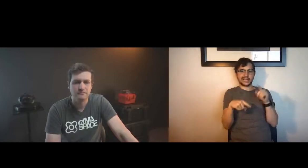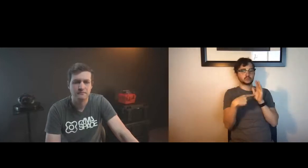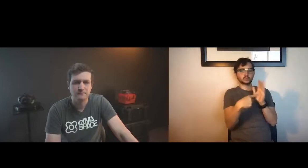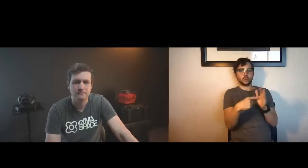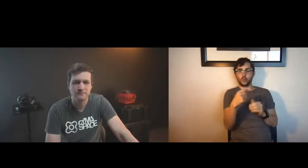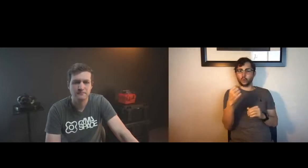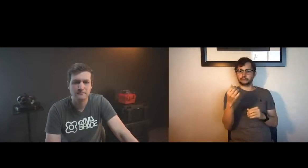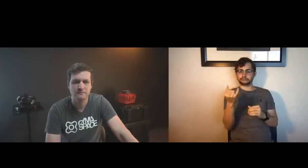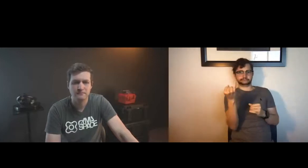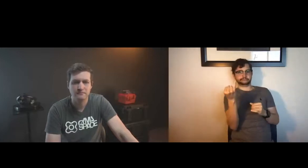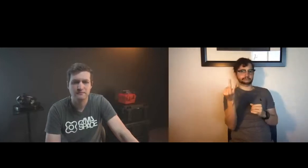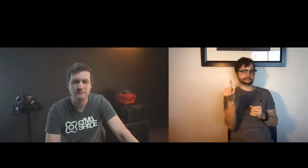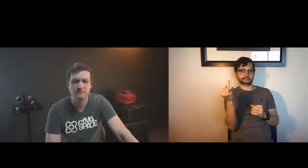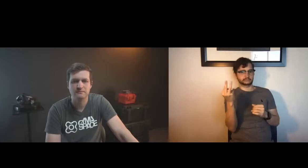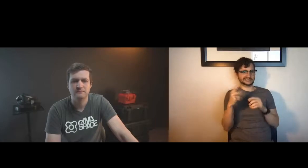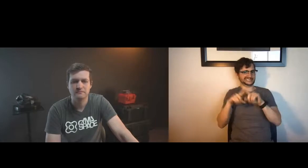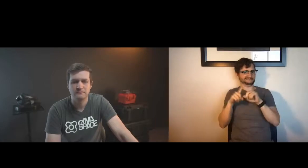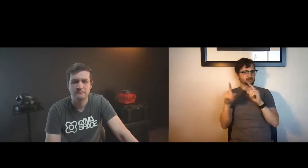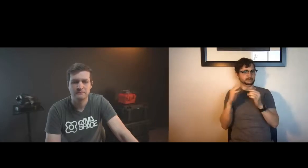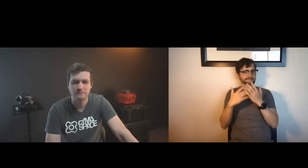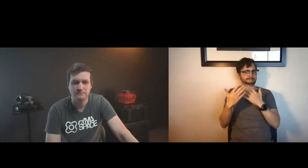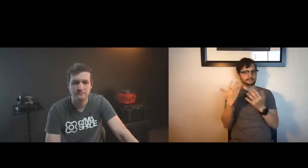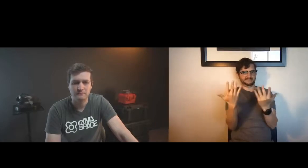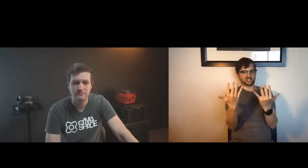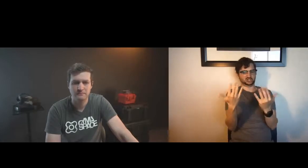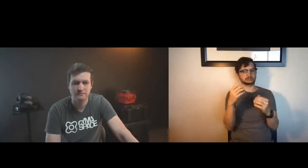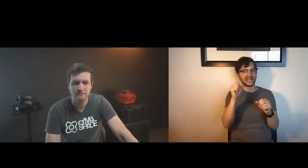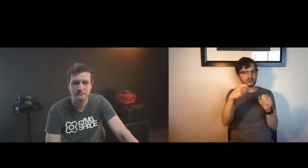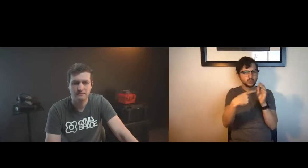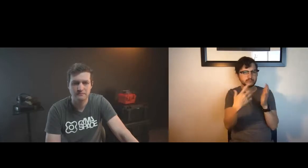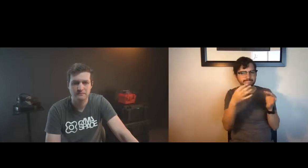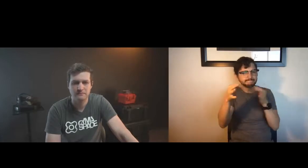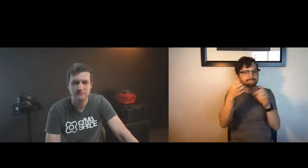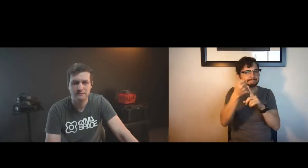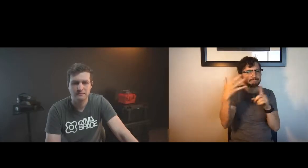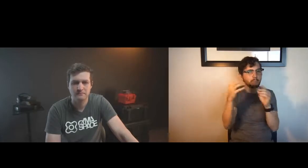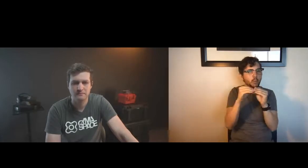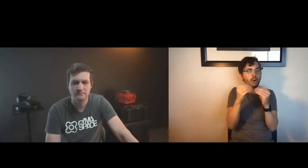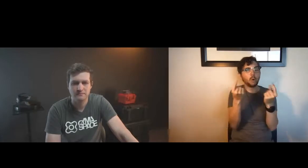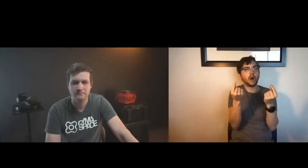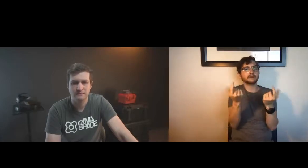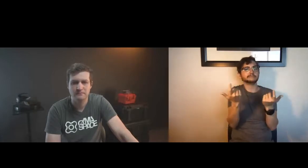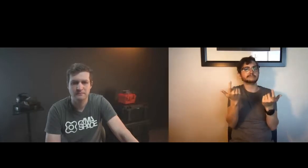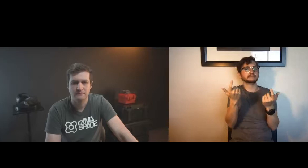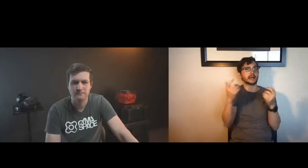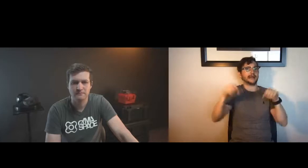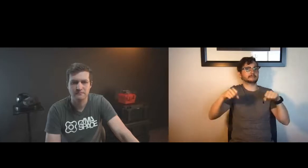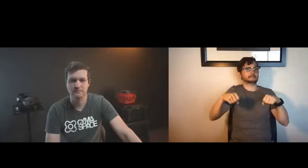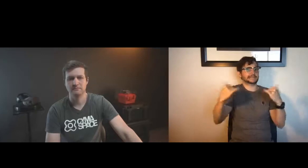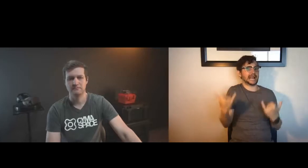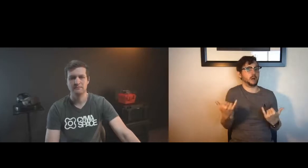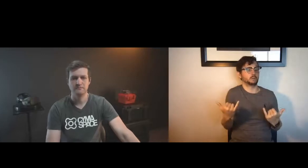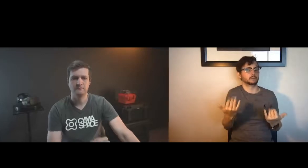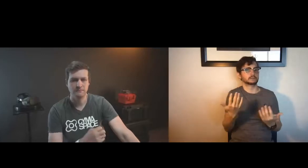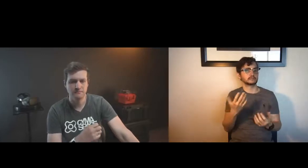of mine which was four years ago and it was very limited because i couldn't use my middle ring or pinky fingers could you tell me a little bit or tell